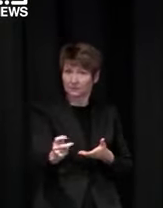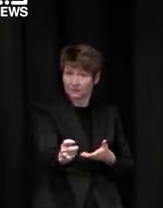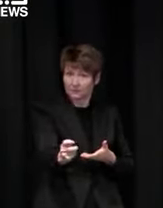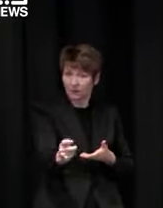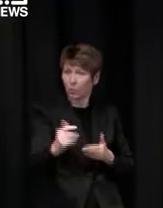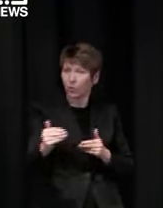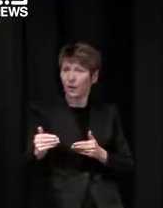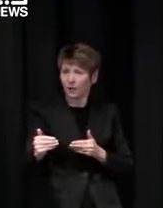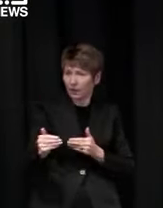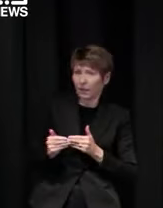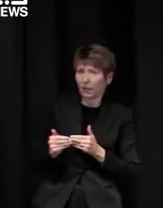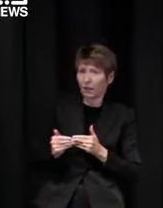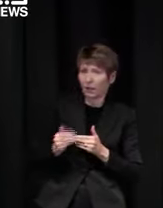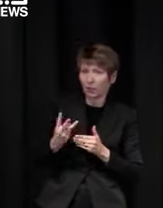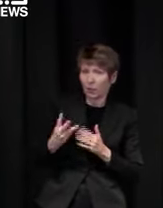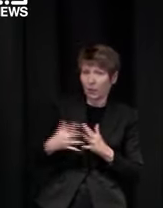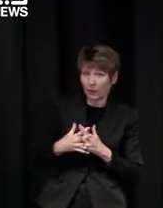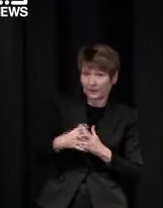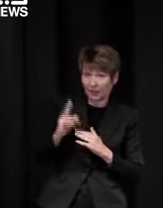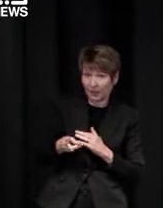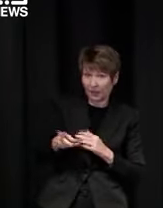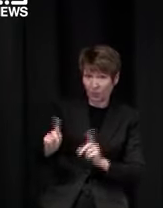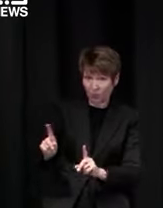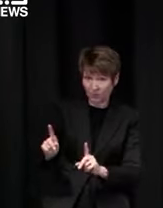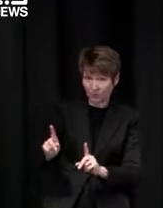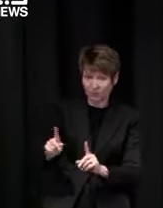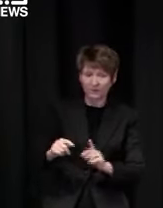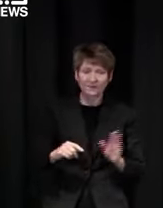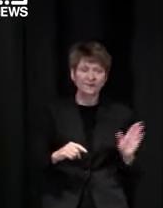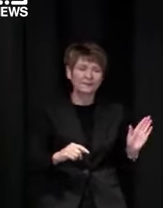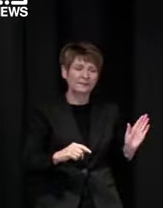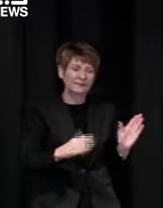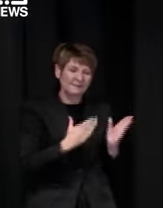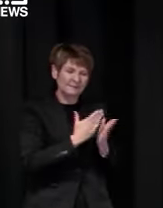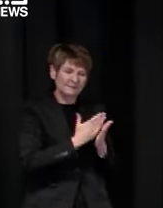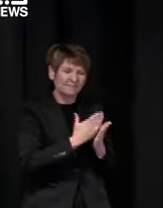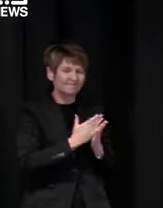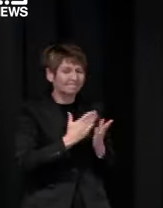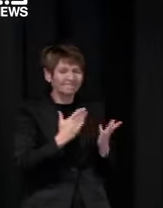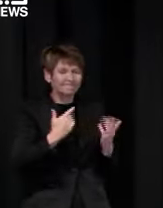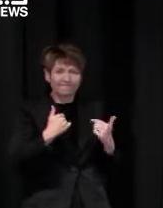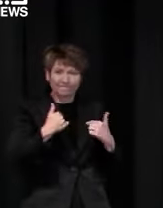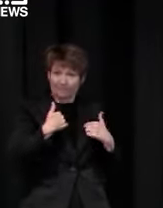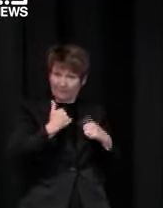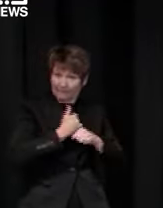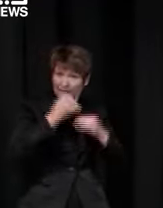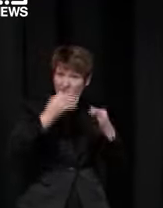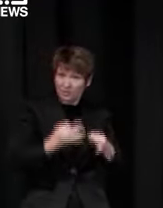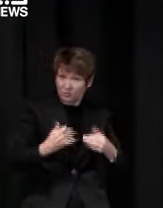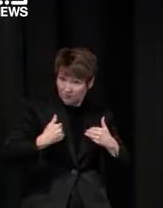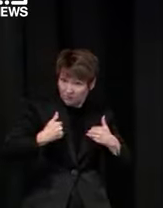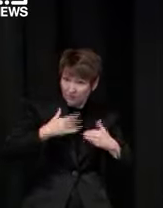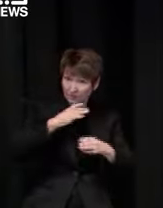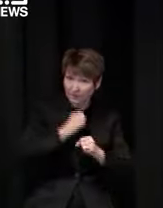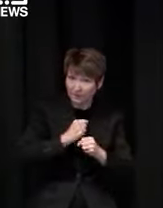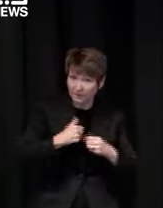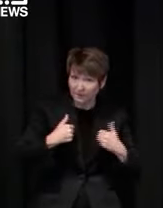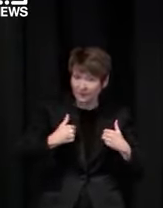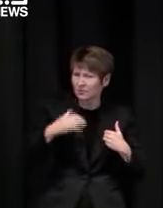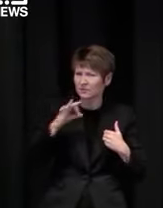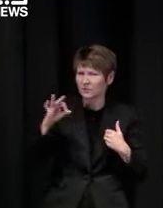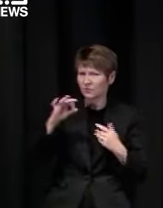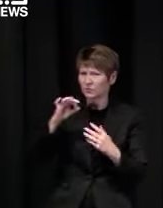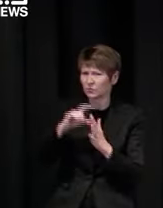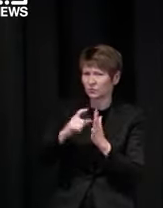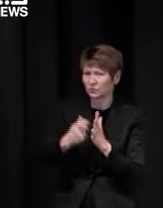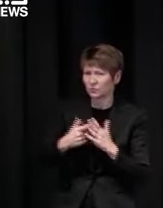and second doses for pfizer as i've said to you a few times now they're not political decisions they've got to be made on advice uh that that was not when i think i was